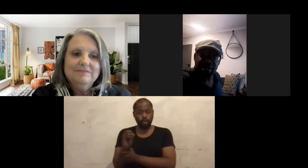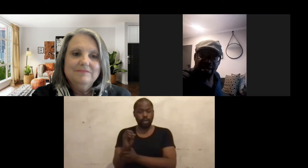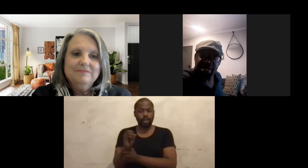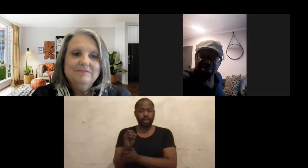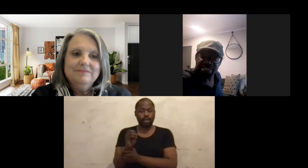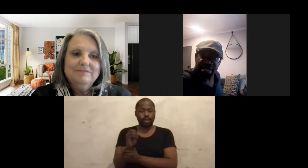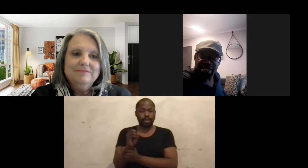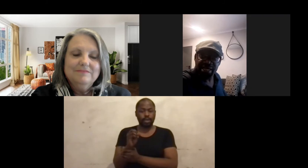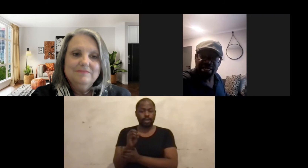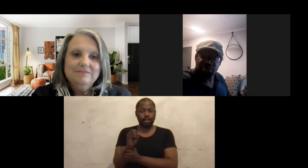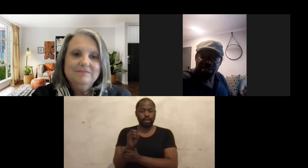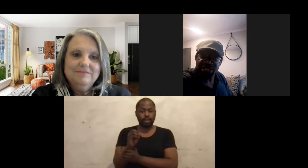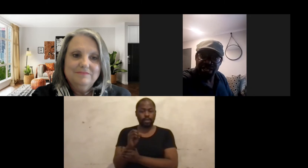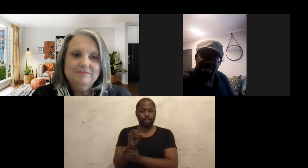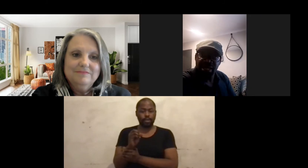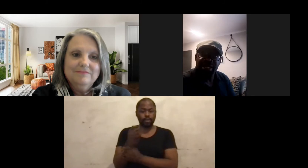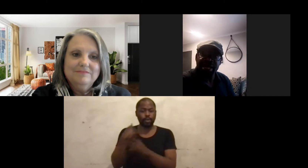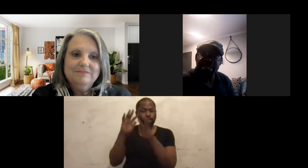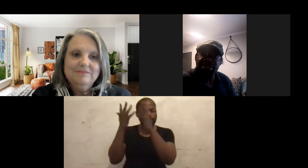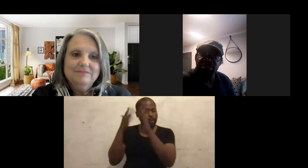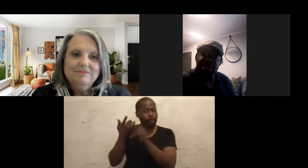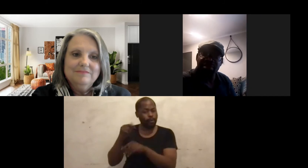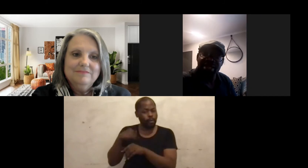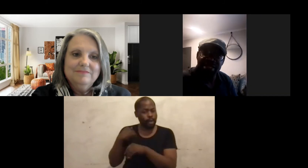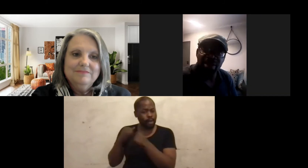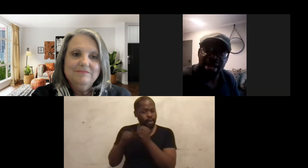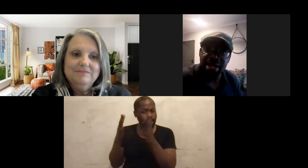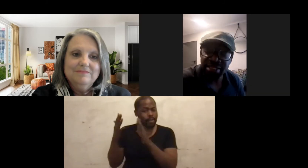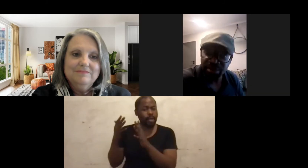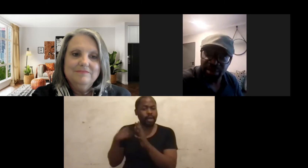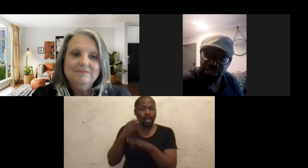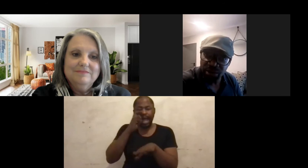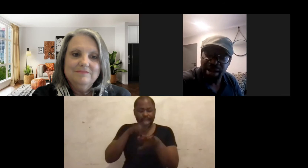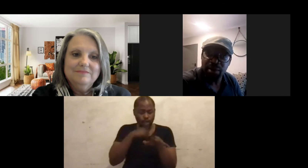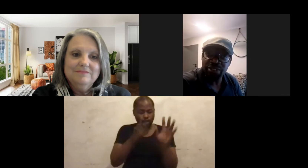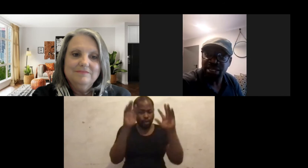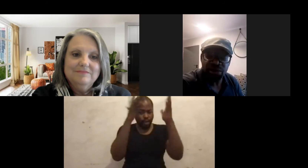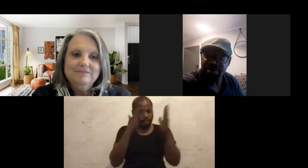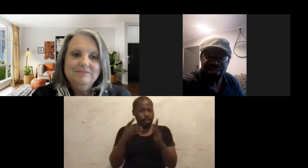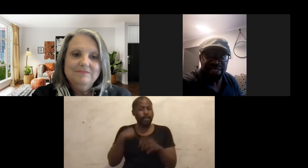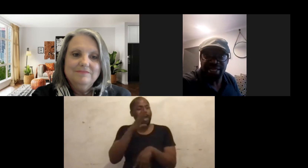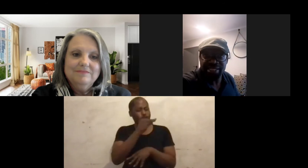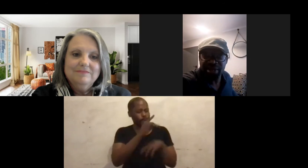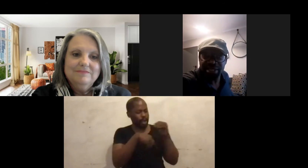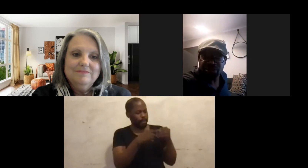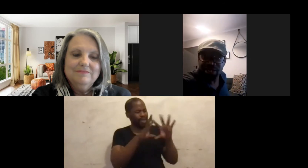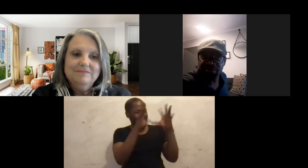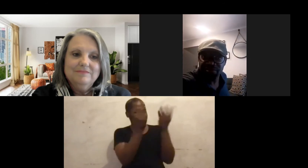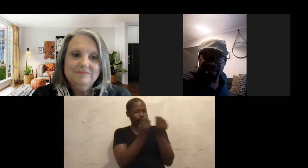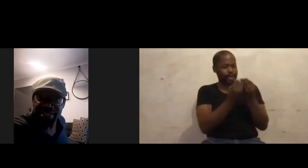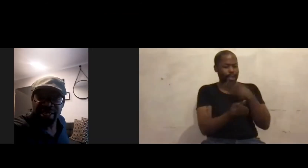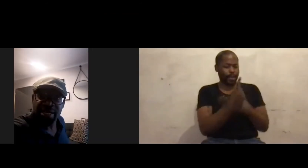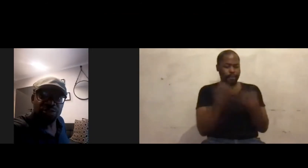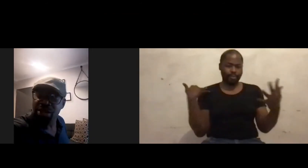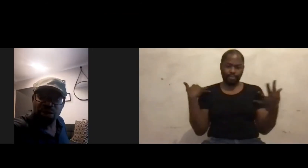anniversary in the wheelchair. And I needed to celebrate that by talking about it and everything that has happened in the 25